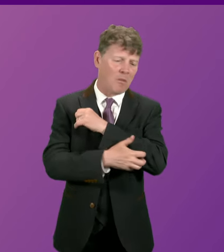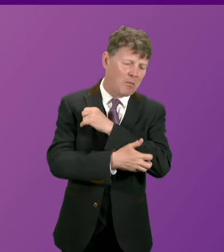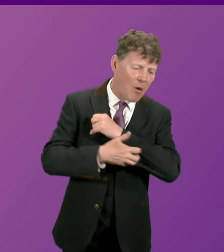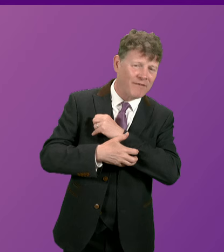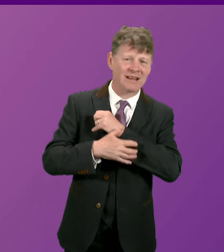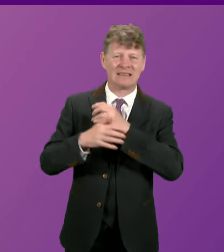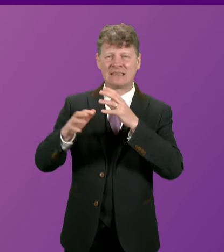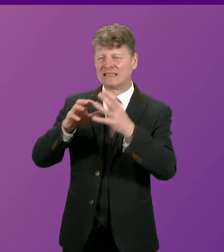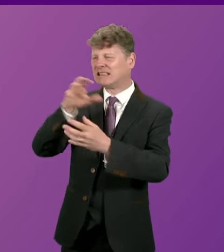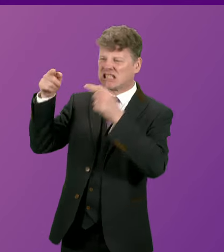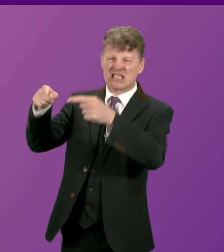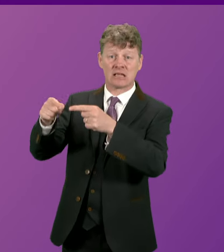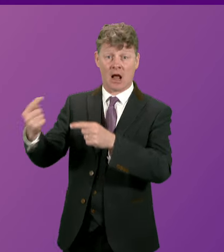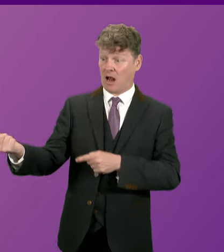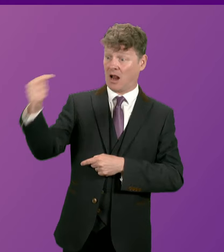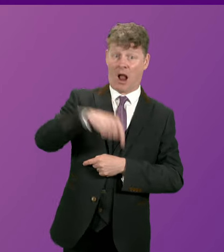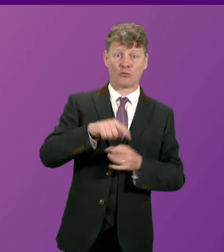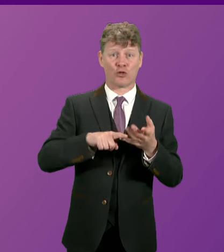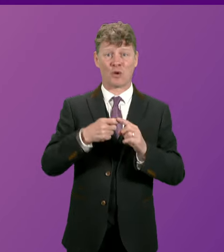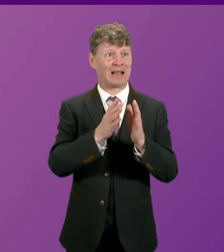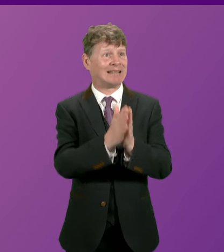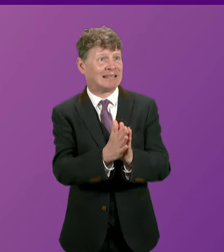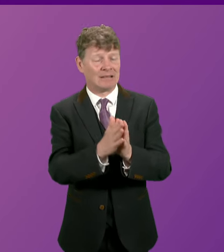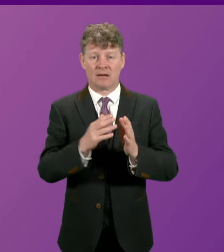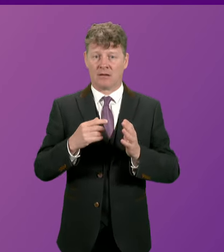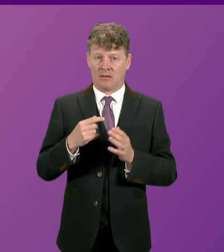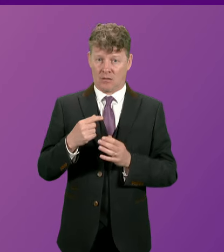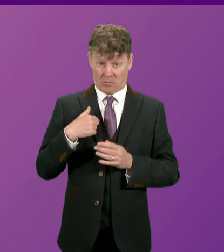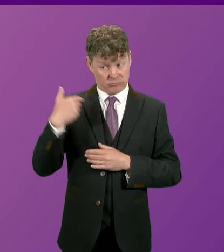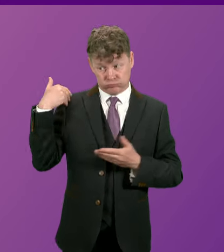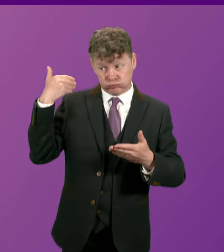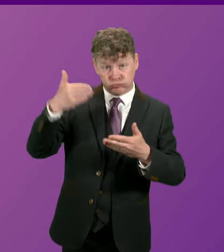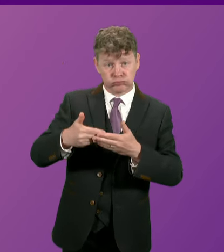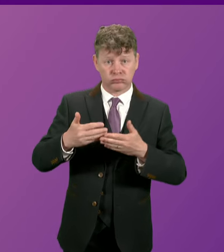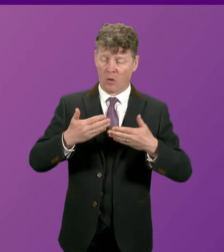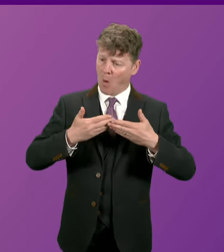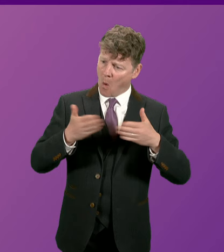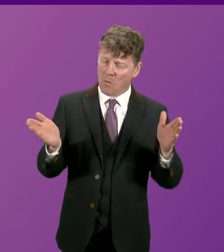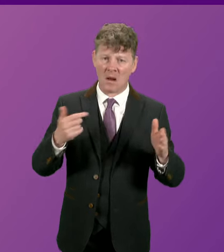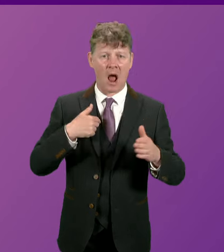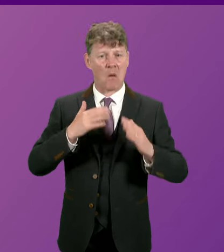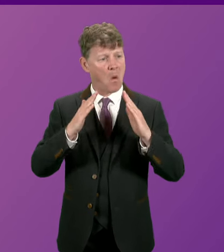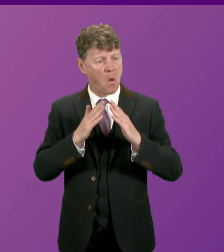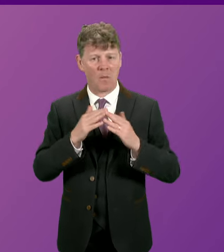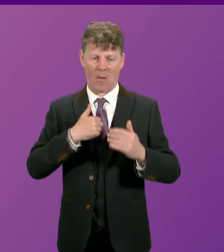what has happened to the UK that has often opened its homes its hearts its arms to people who are seeking